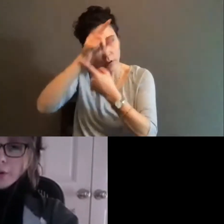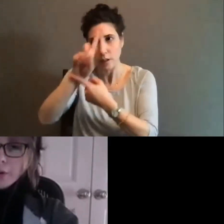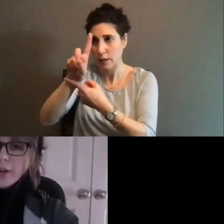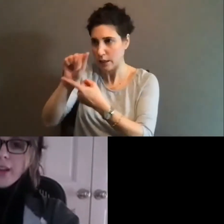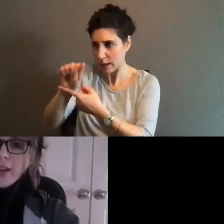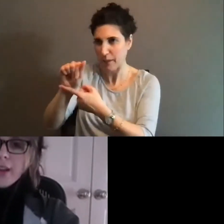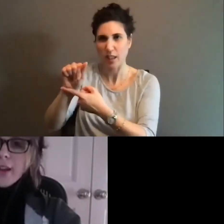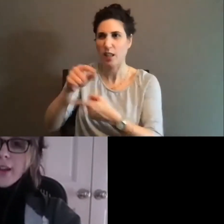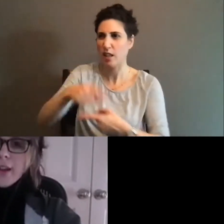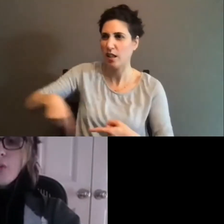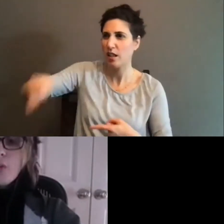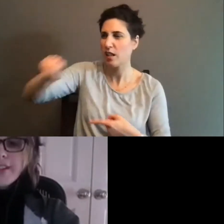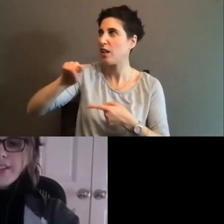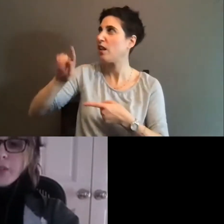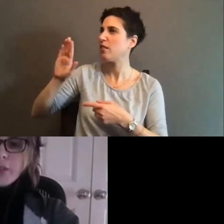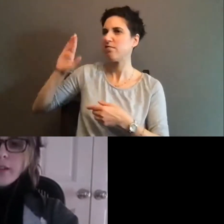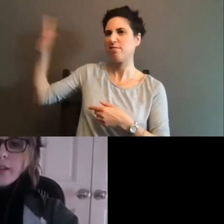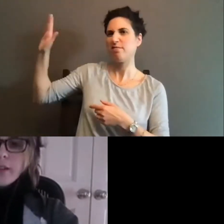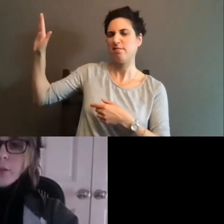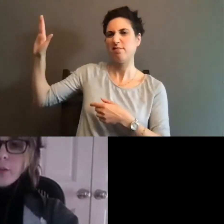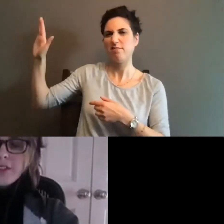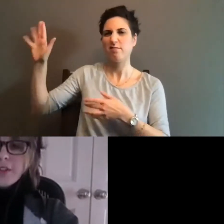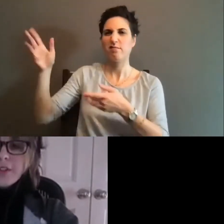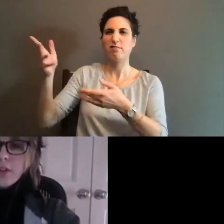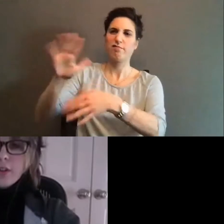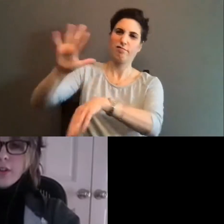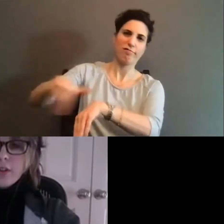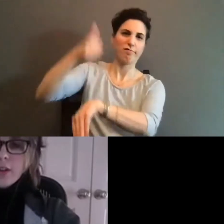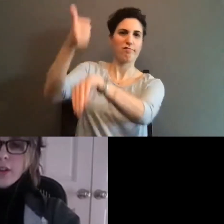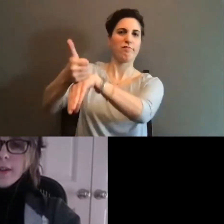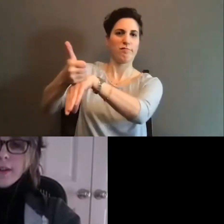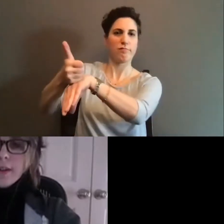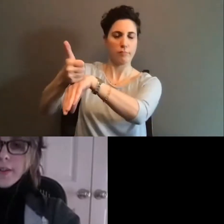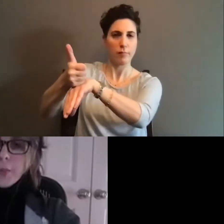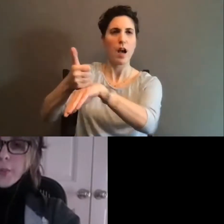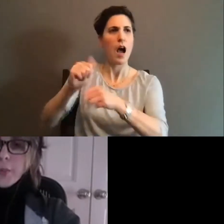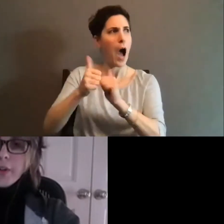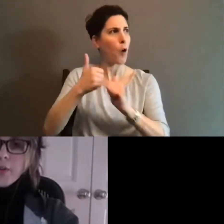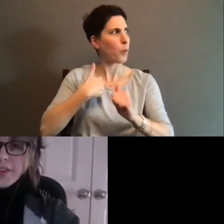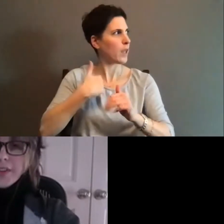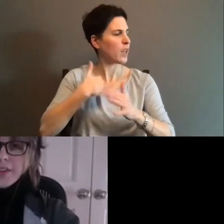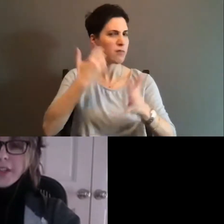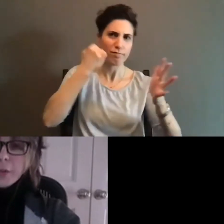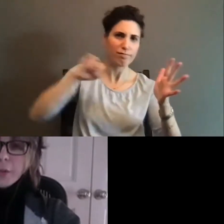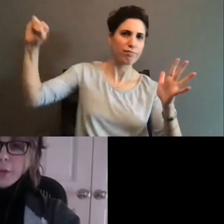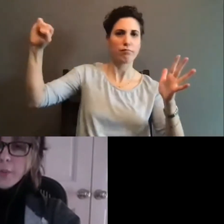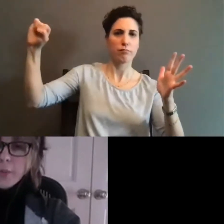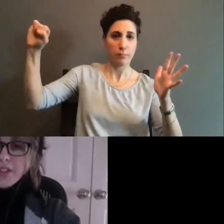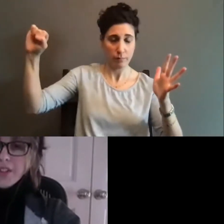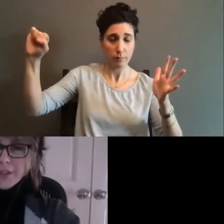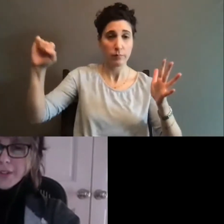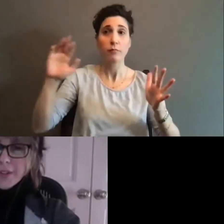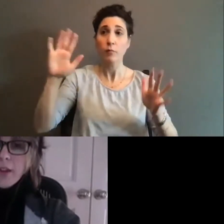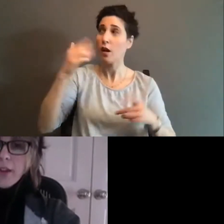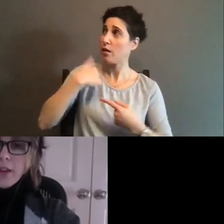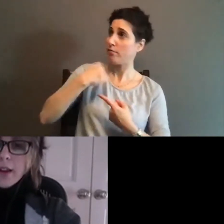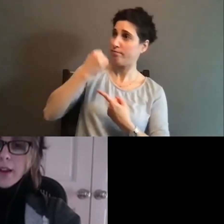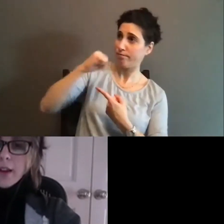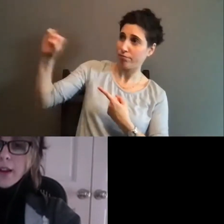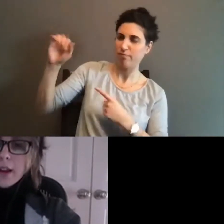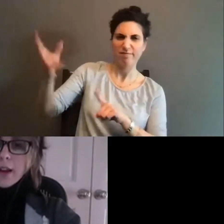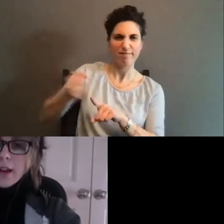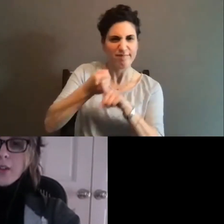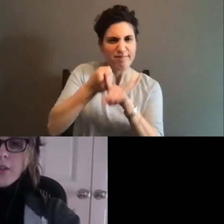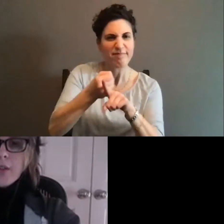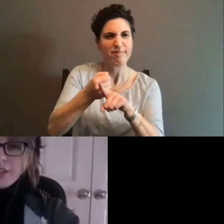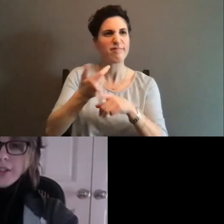enacted as a colonial construct, and the new ways that we can resist this notion. In the spirit of resisting colonial impacts of ableism,